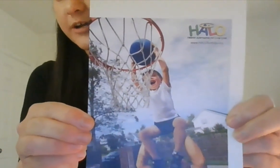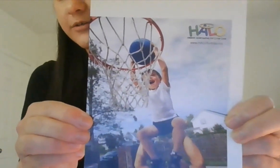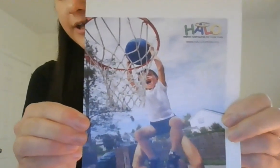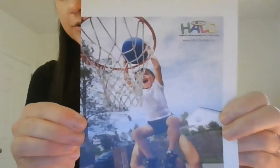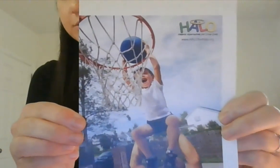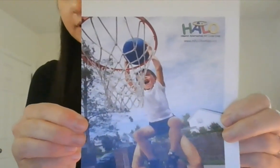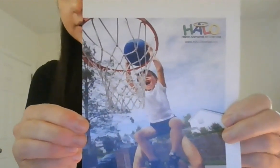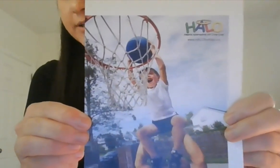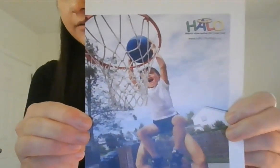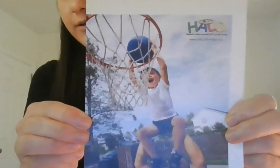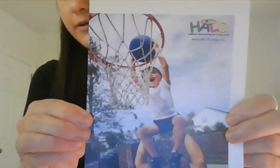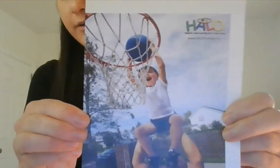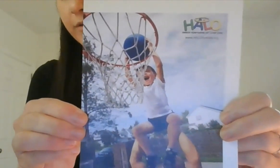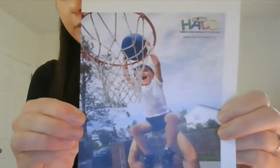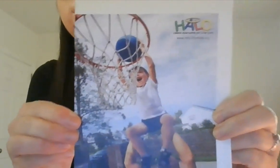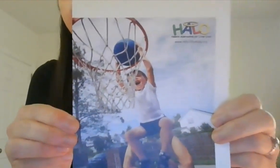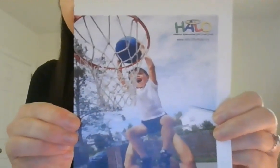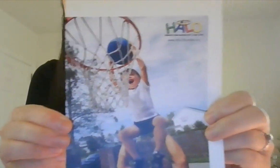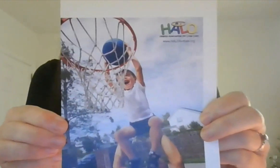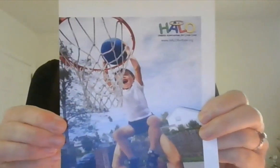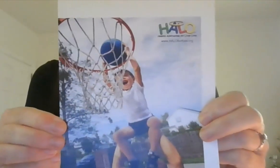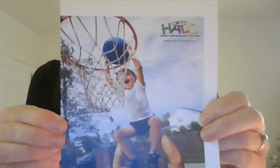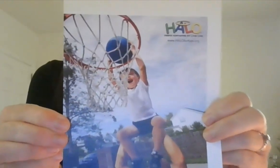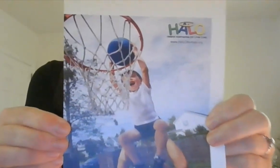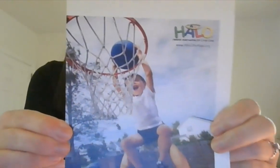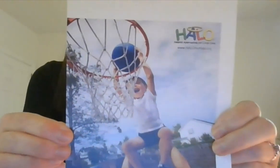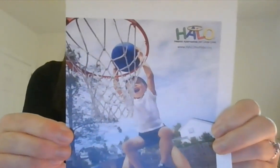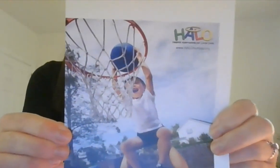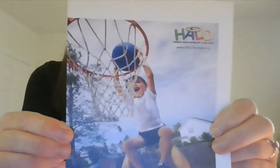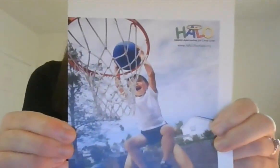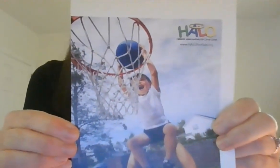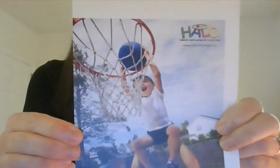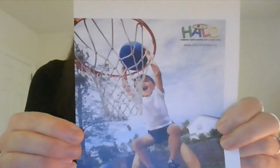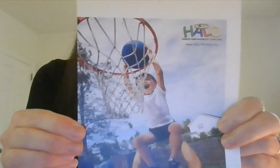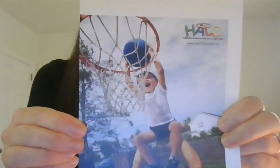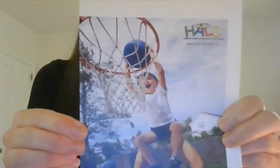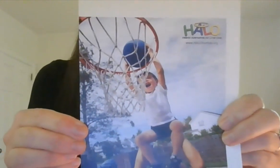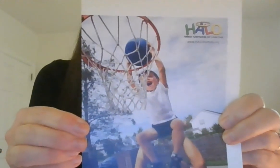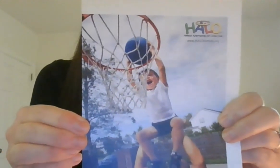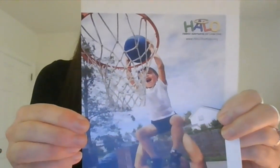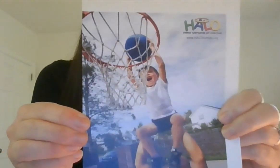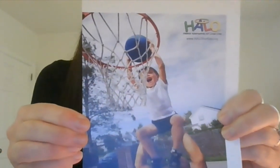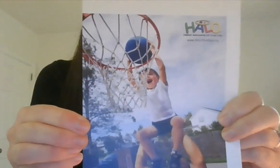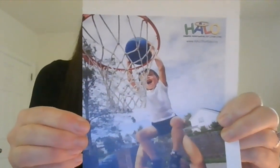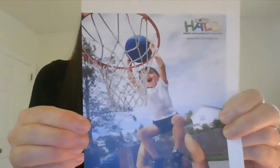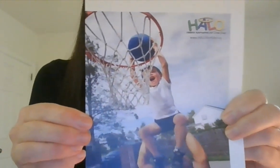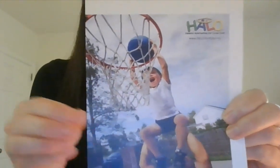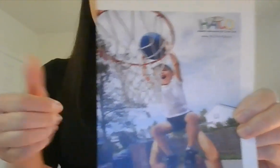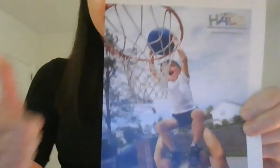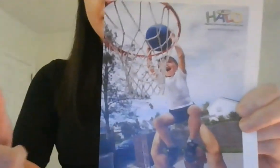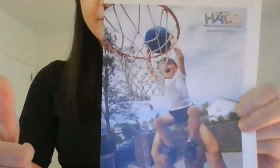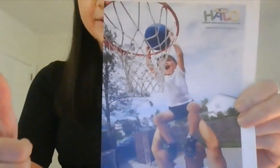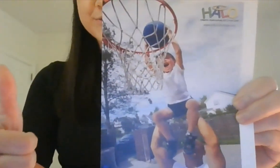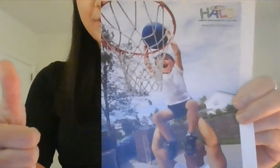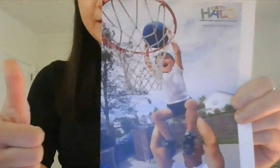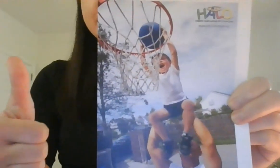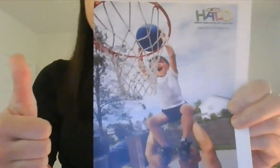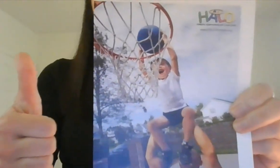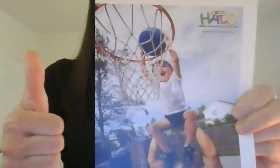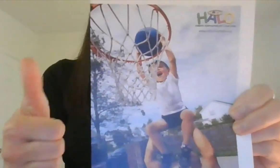exercising and playing with a grown up. Is this healthy or harmful? It's right. It's healthy.